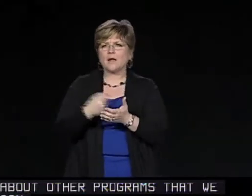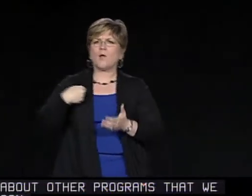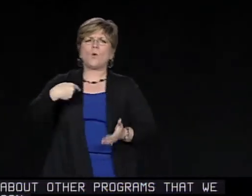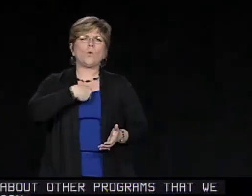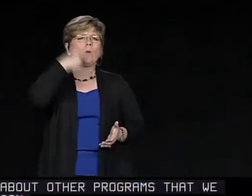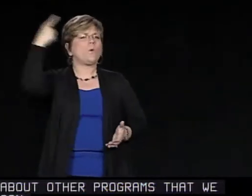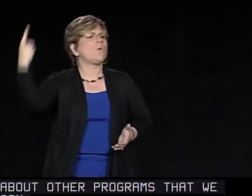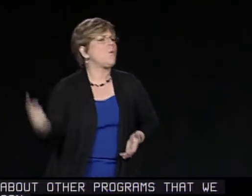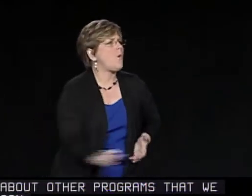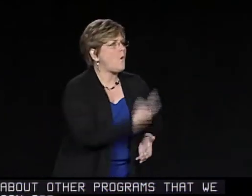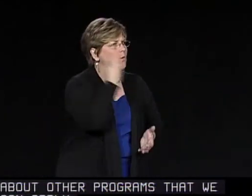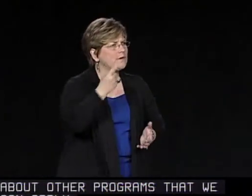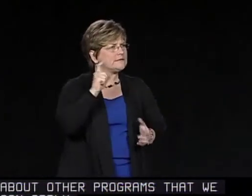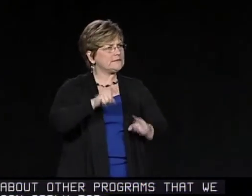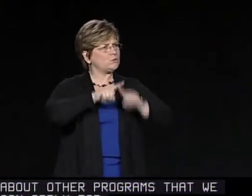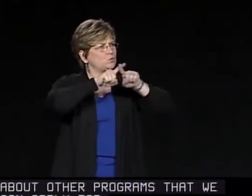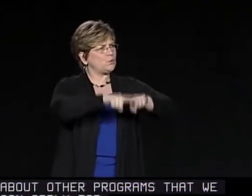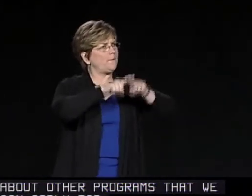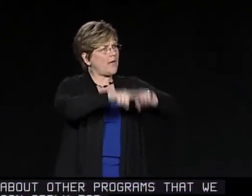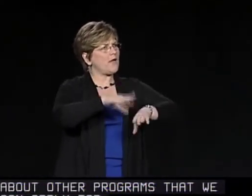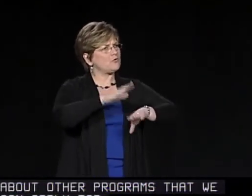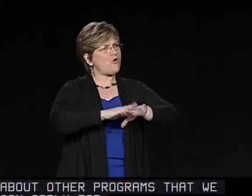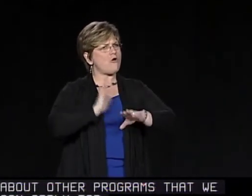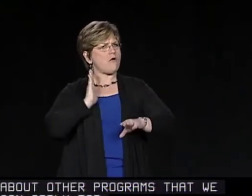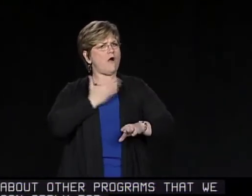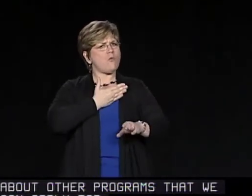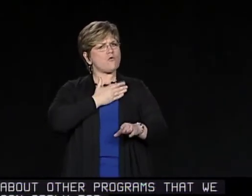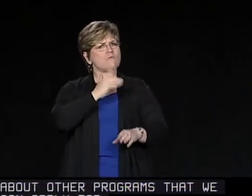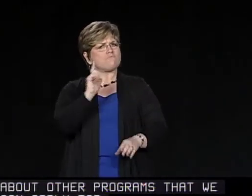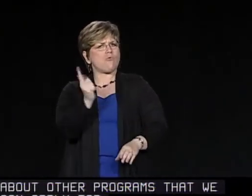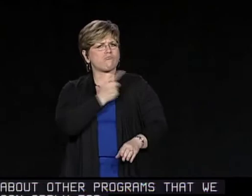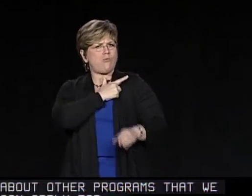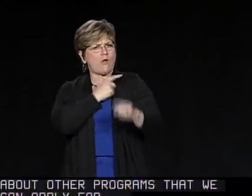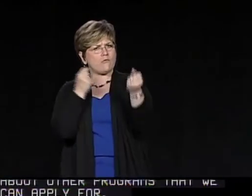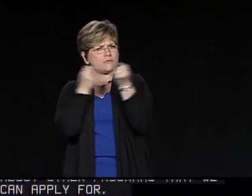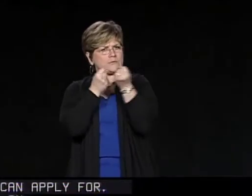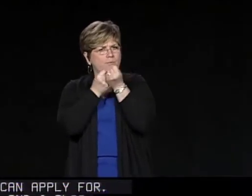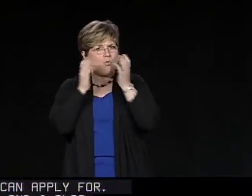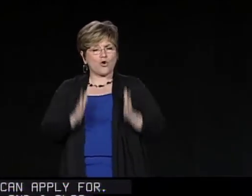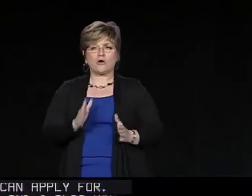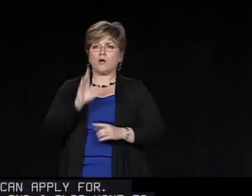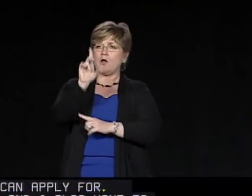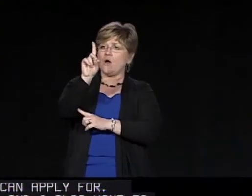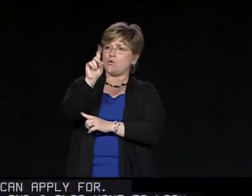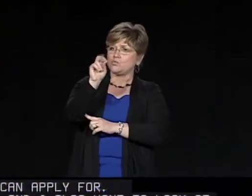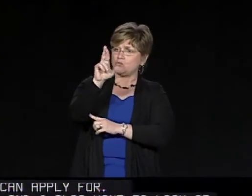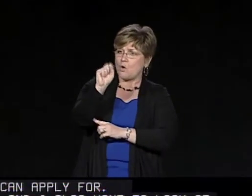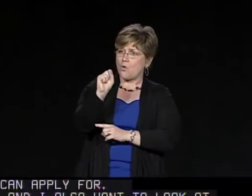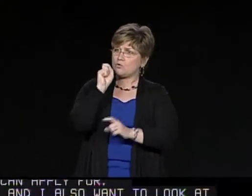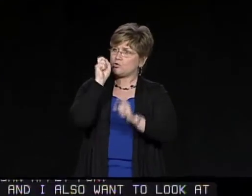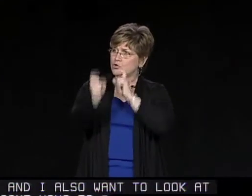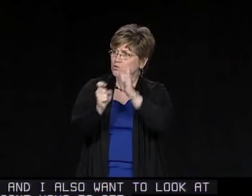And I also want to look at some ways to get permanent money. Not be too dependent on our loyal sponsors and donors.